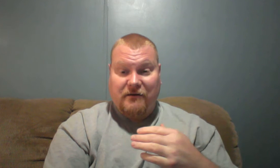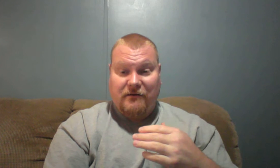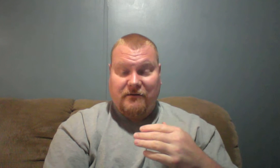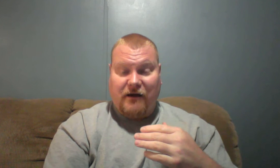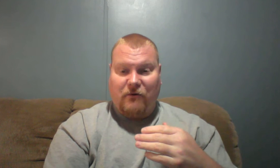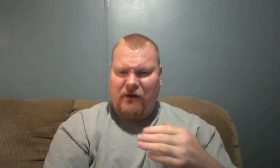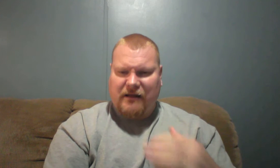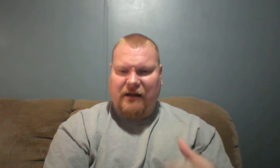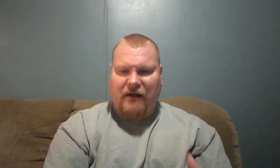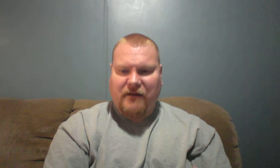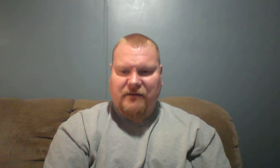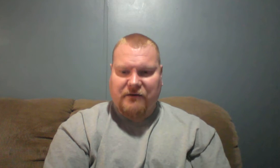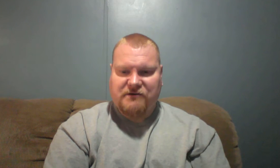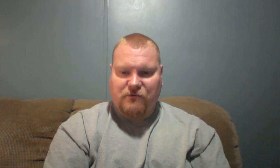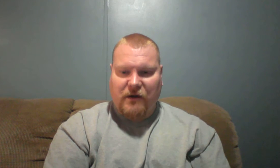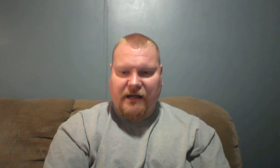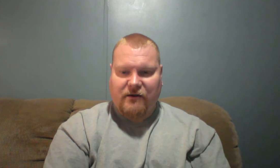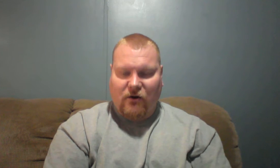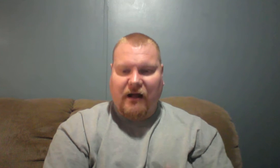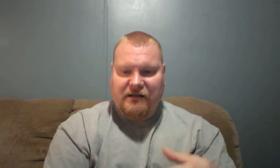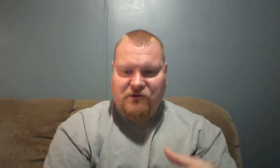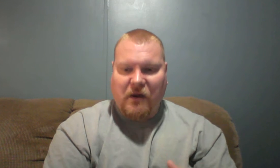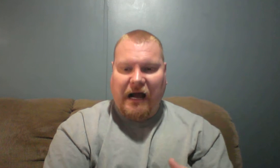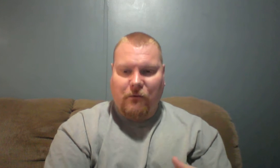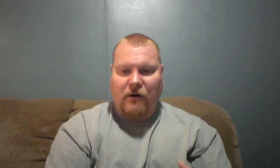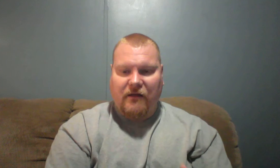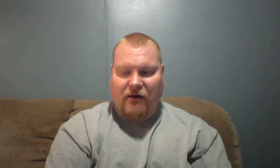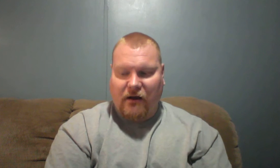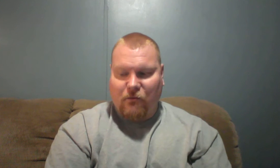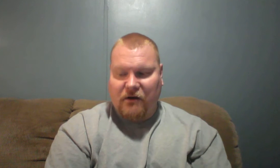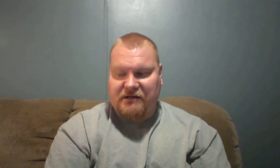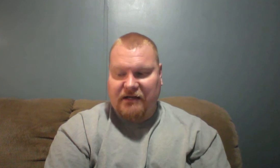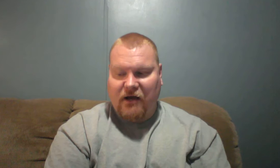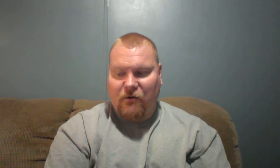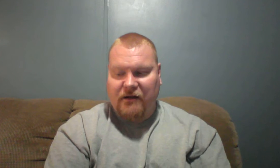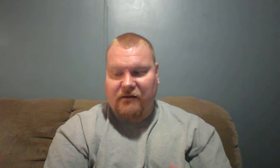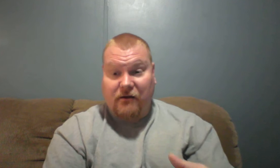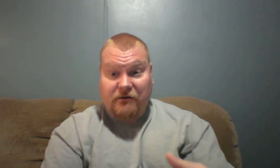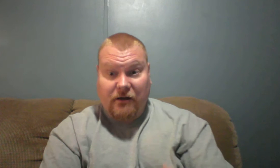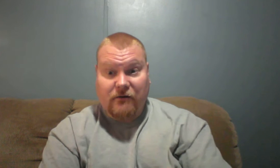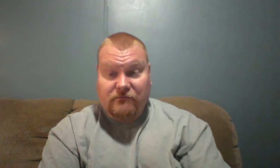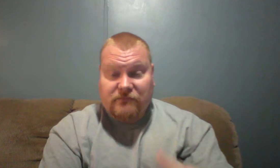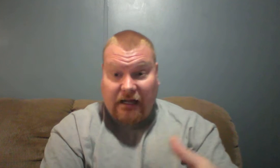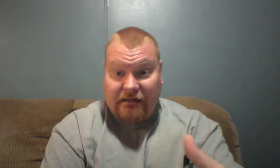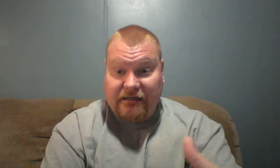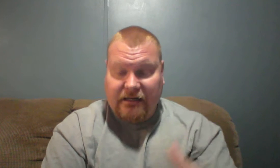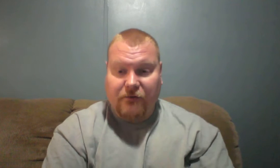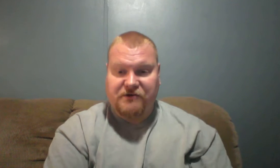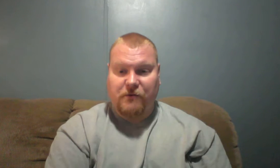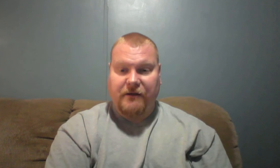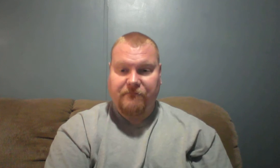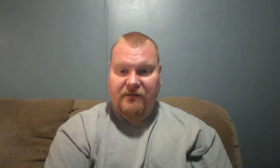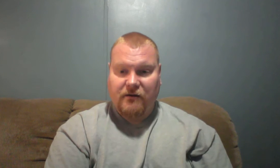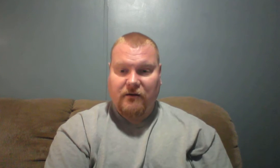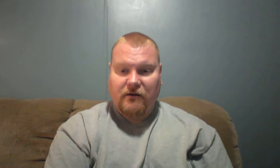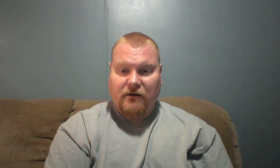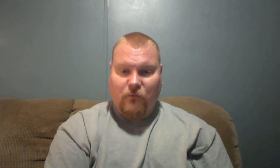Thought, well, you know, I thought that's the way, or I thought I wanted to go, and thought, you know, I need to go this way. Well,